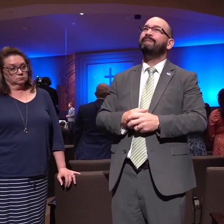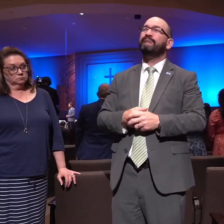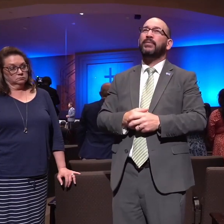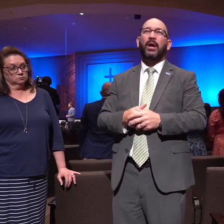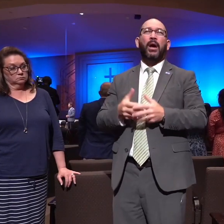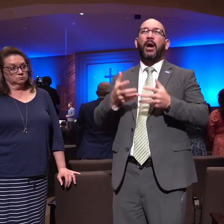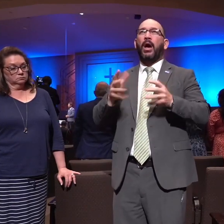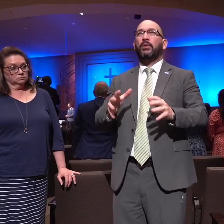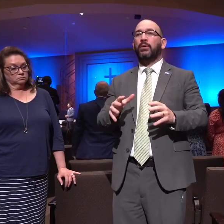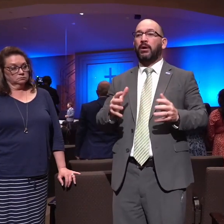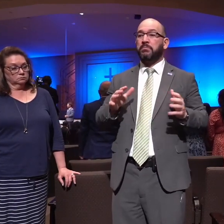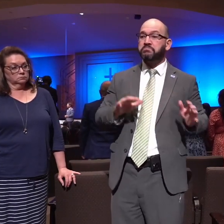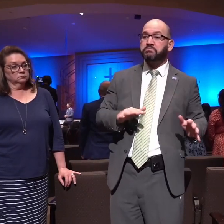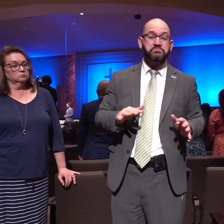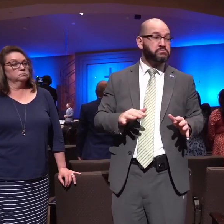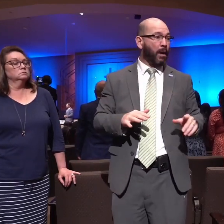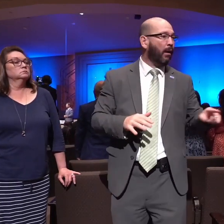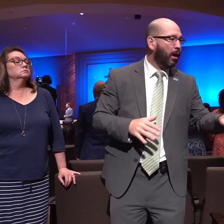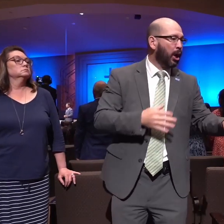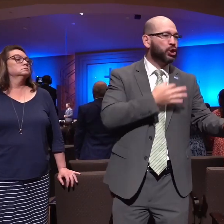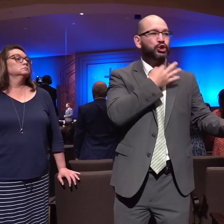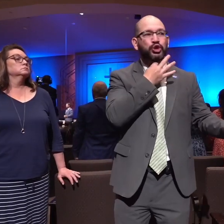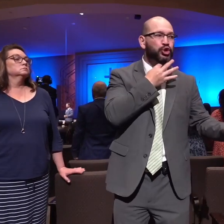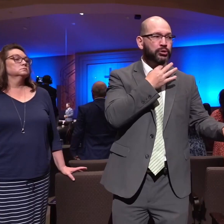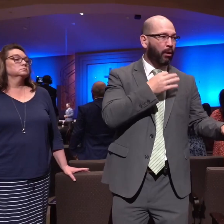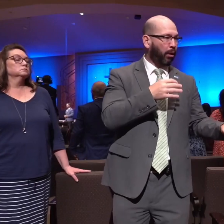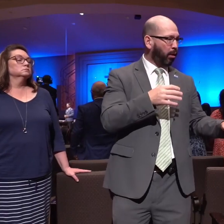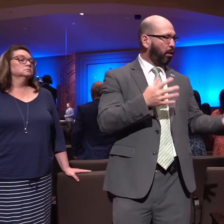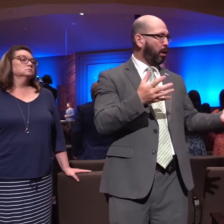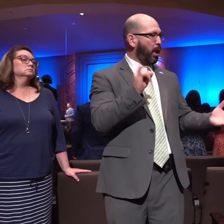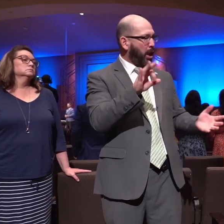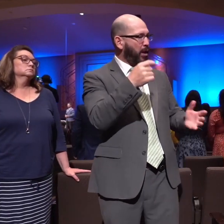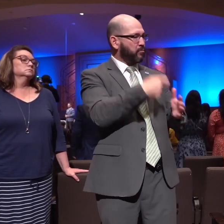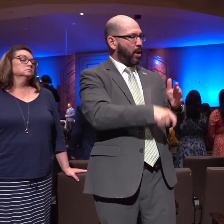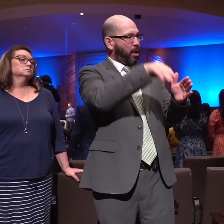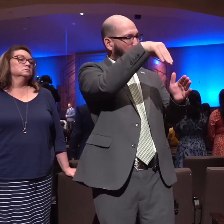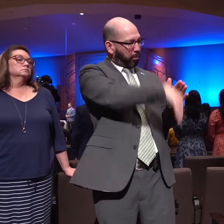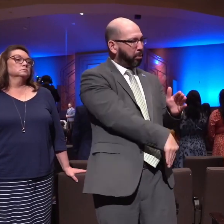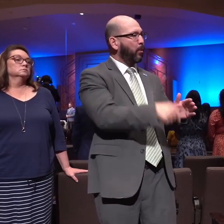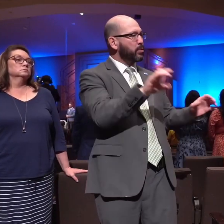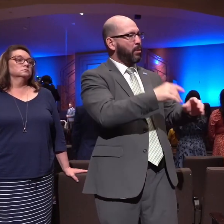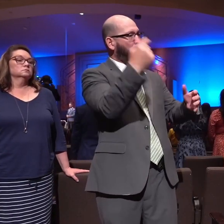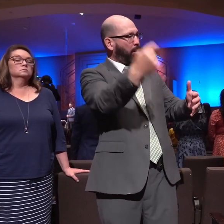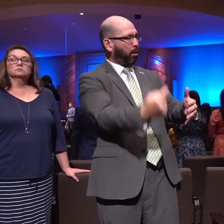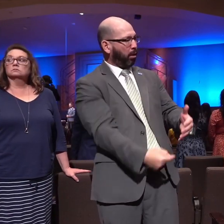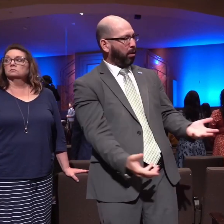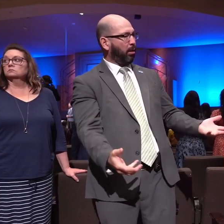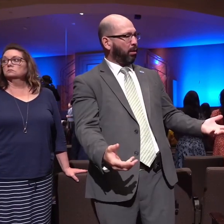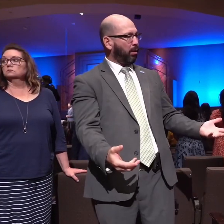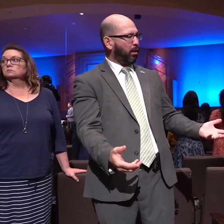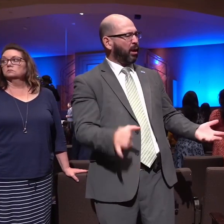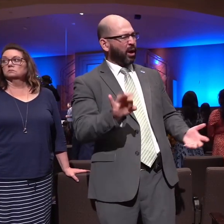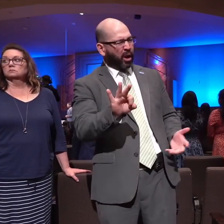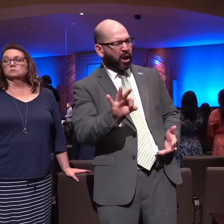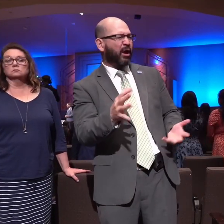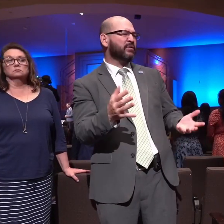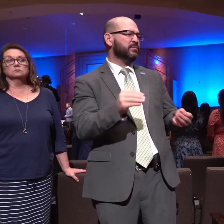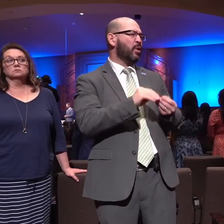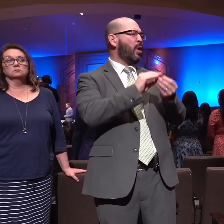just kind of react well you know maybe if inflation comes down i'll i'll do this if if things get a little quieter a little more comfortable